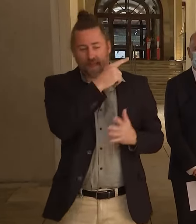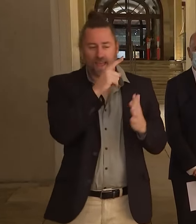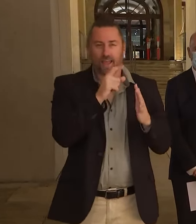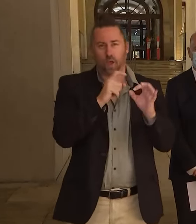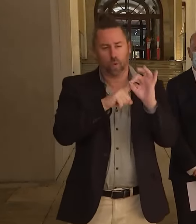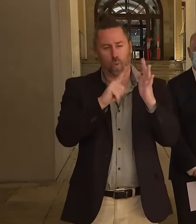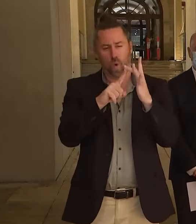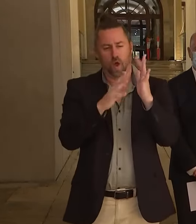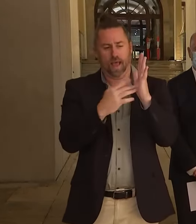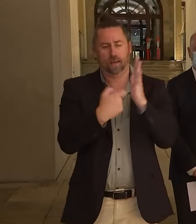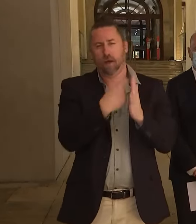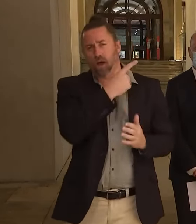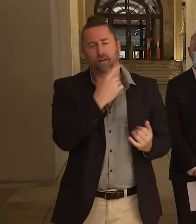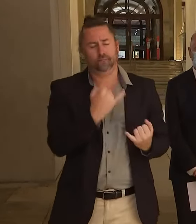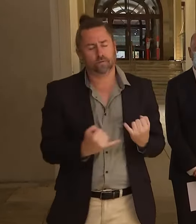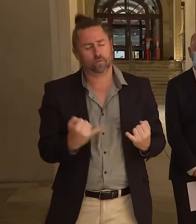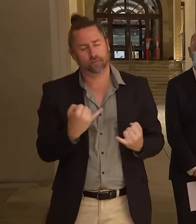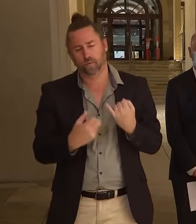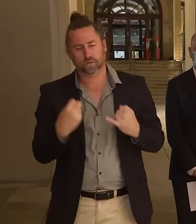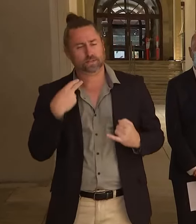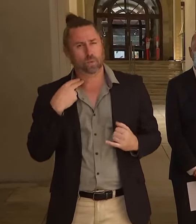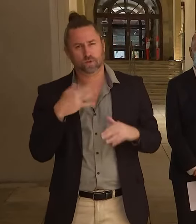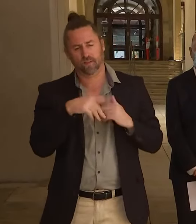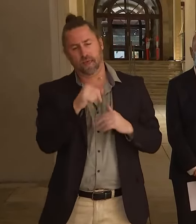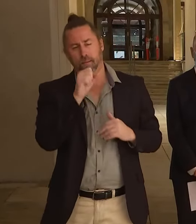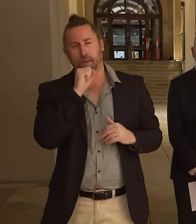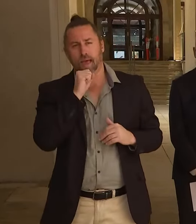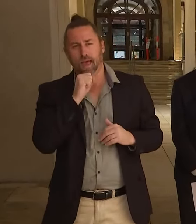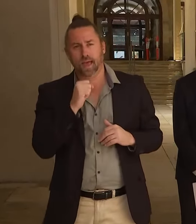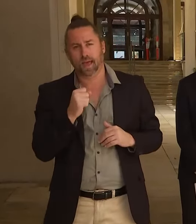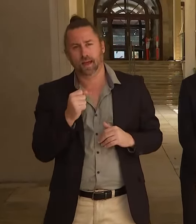they're extremely disappointed, very disappointed.